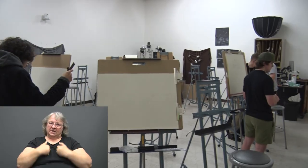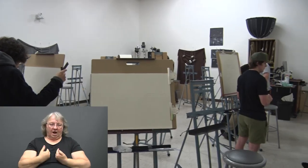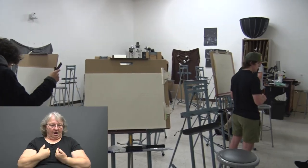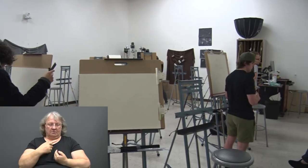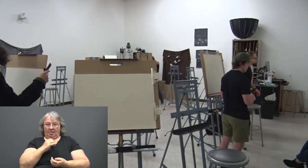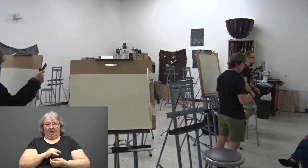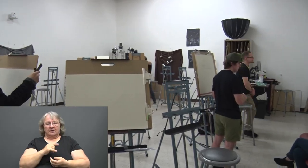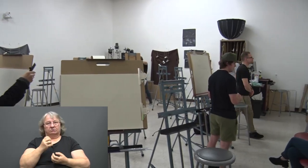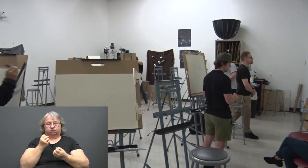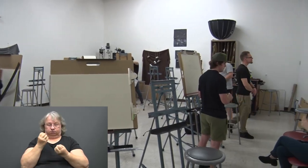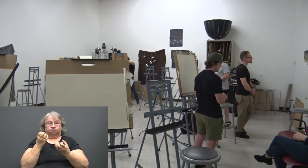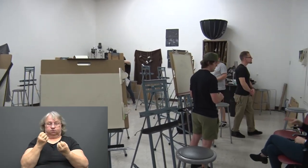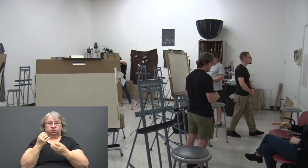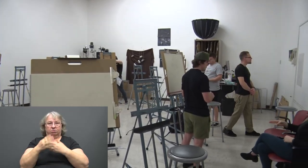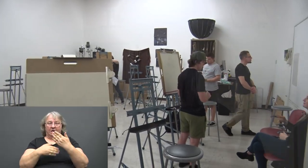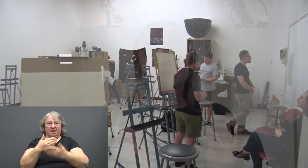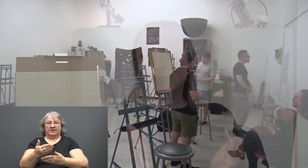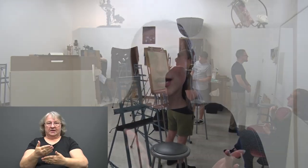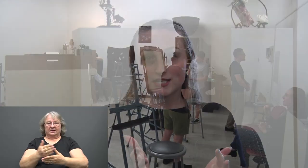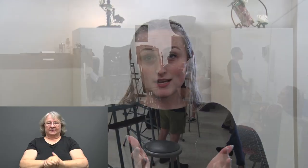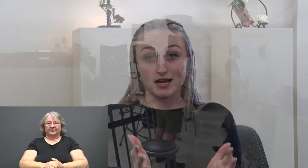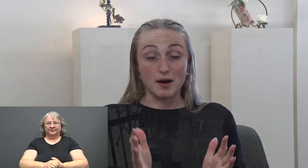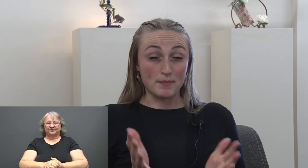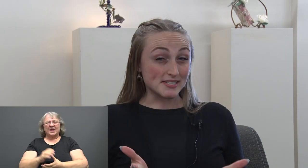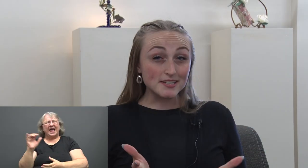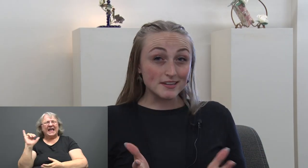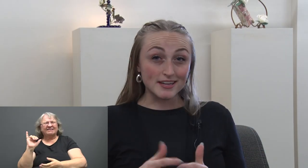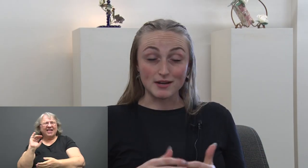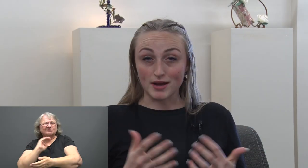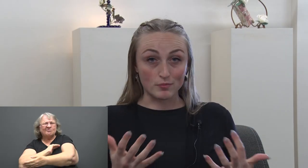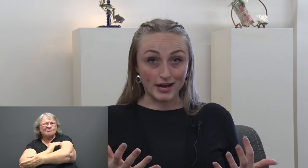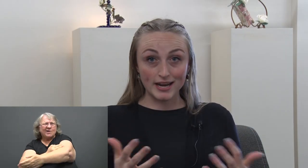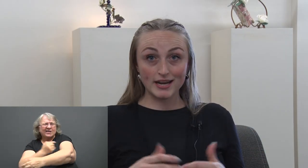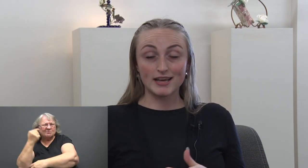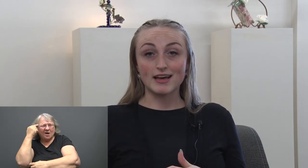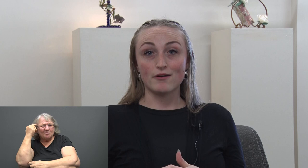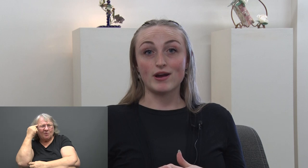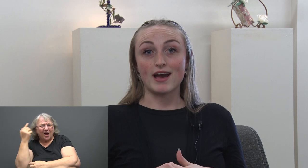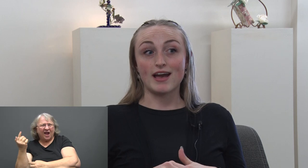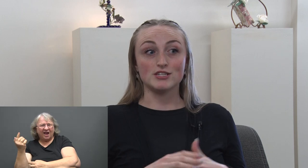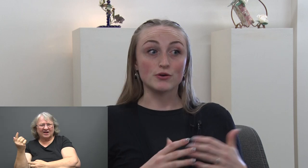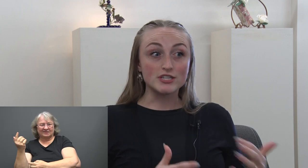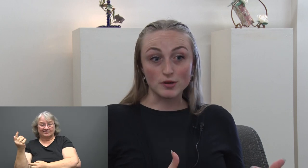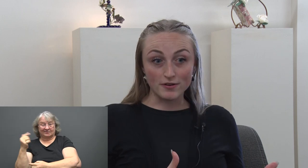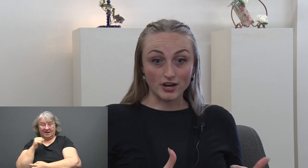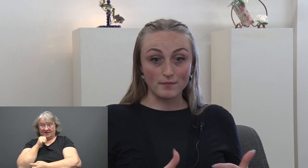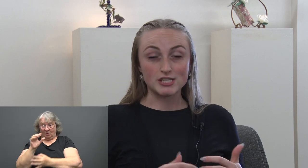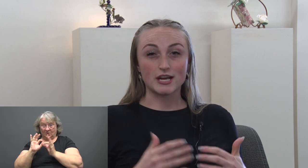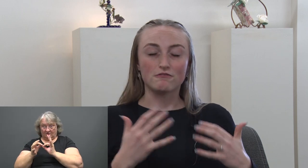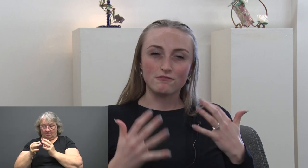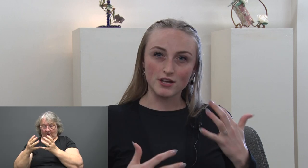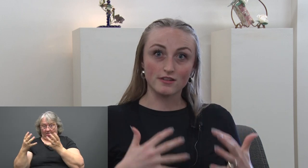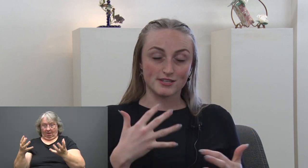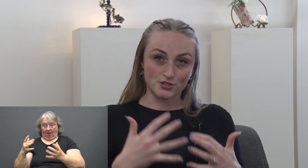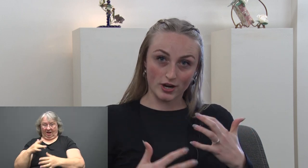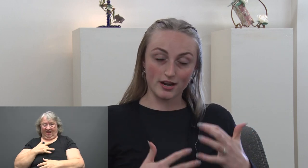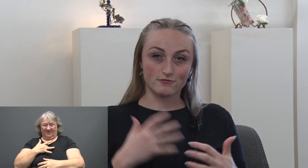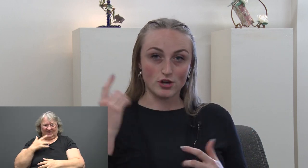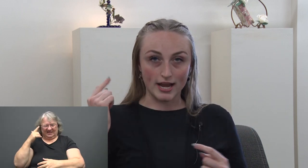process. I kind of compare it to like a muscle in my brain. When I don't interpret very much, I can feel the strain of trying